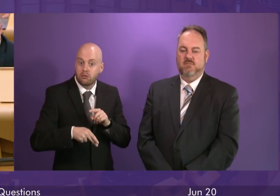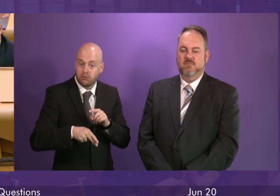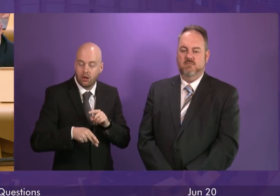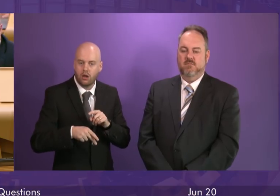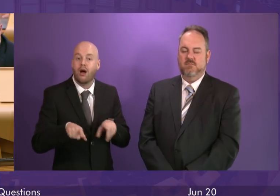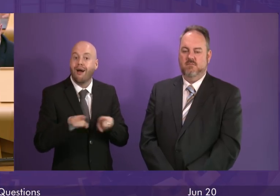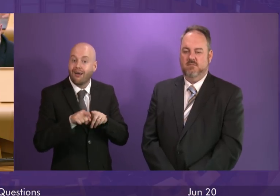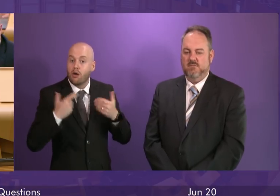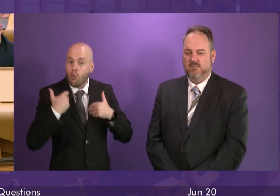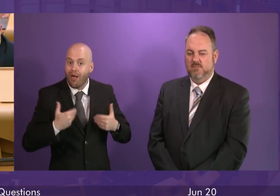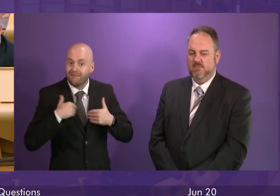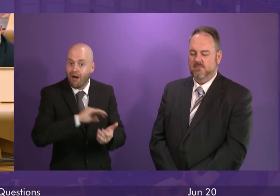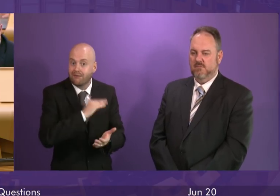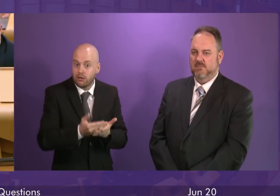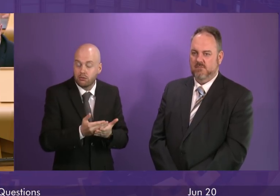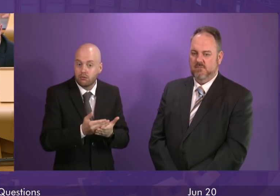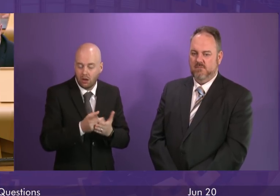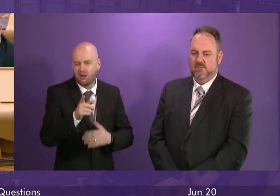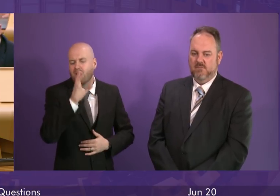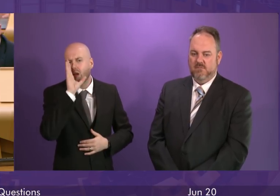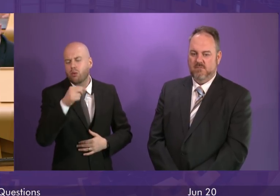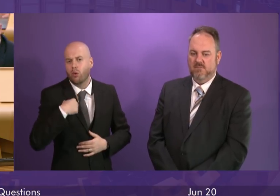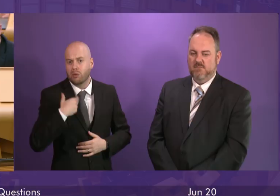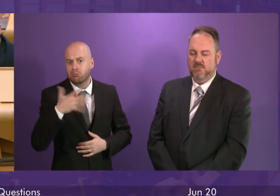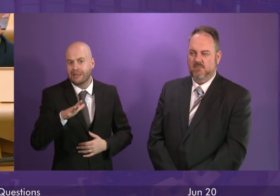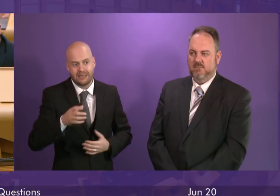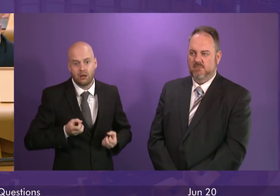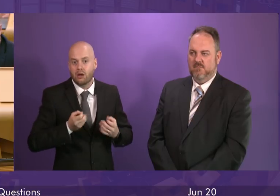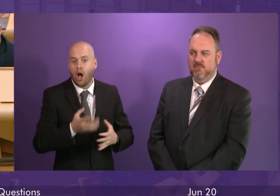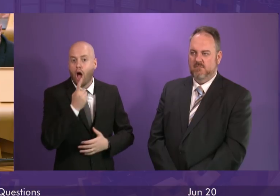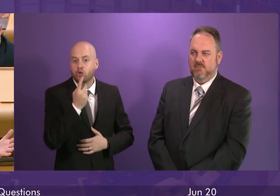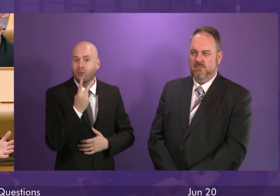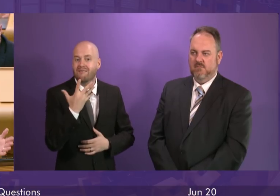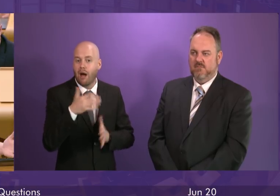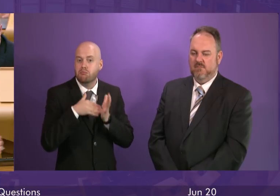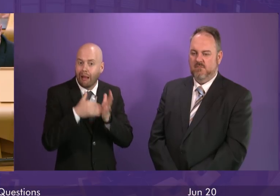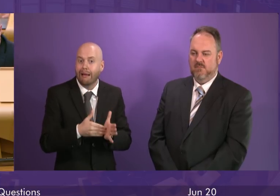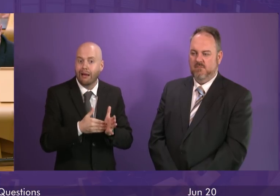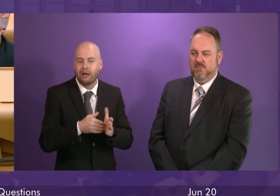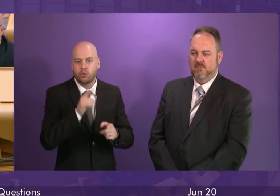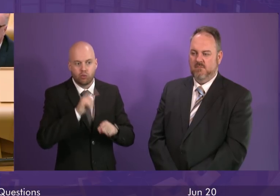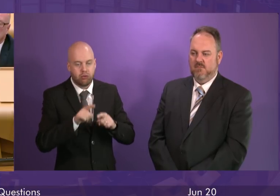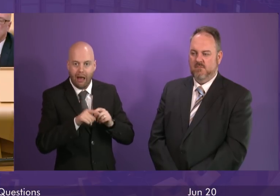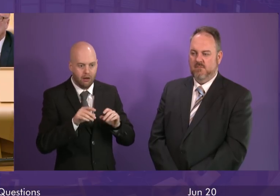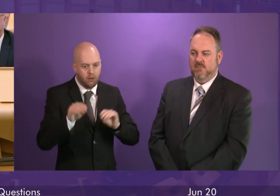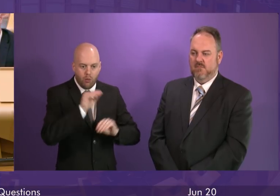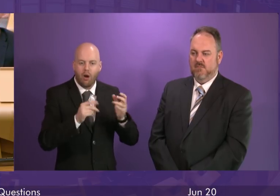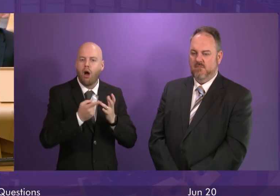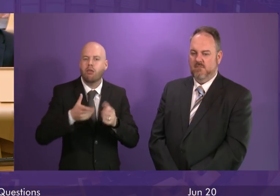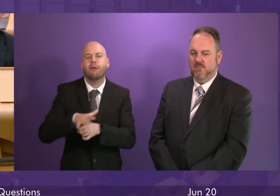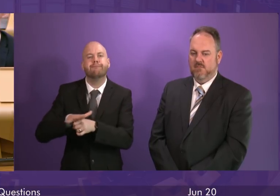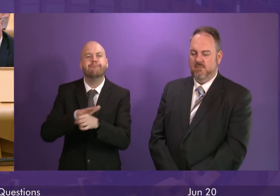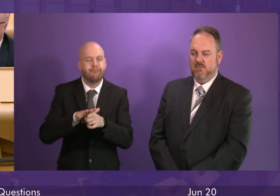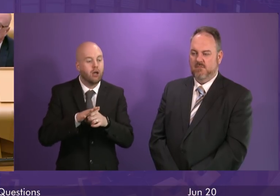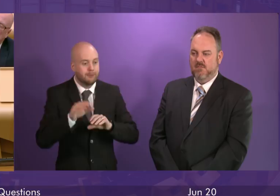Fund we are investing £125 million in this year to mitigate welfare cuts coming at it from